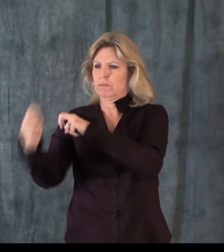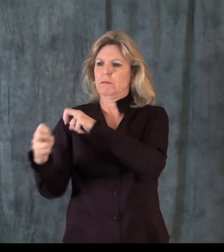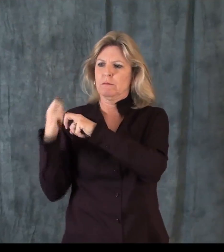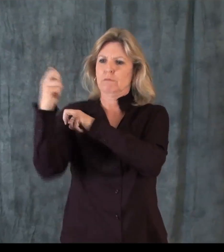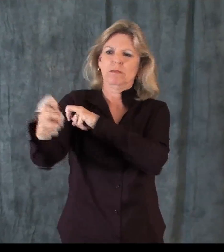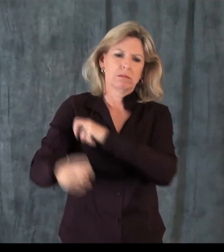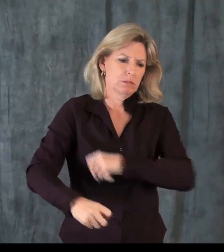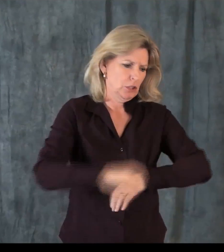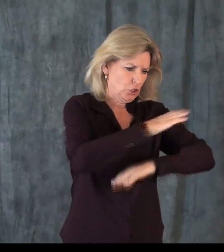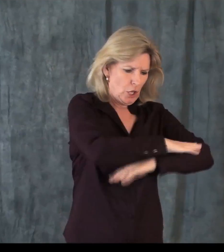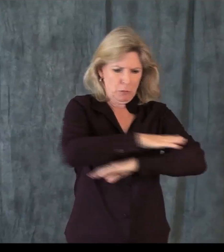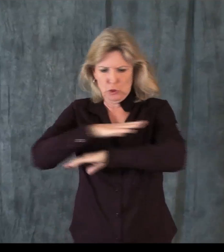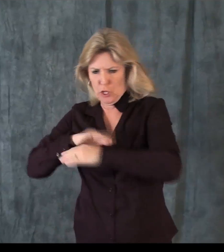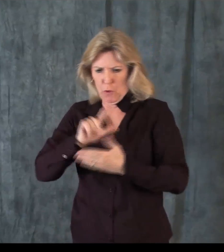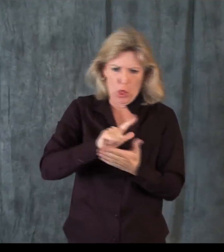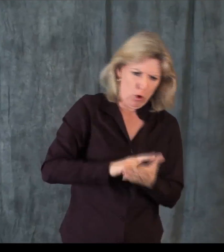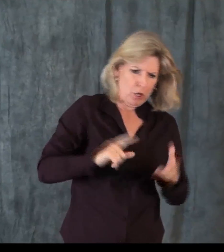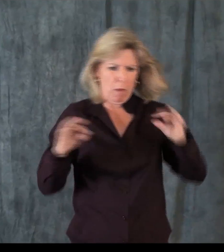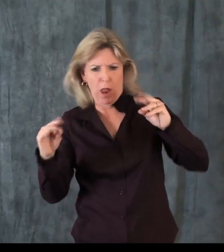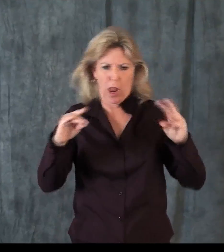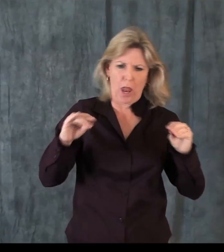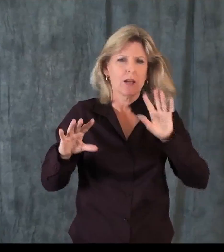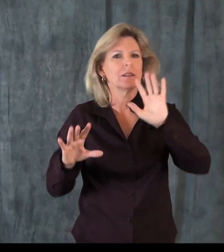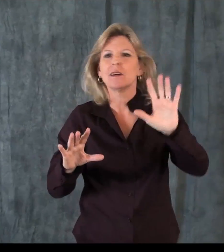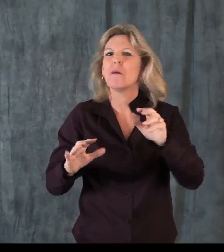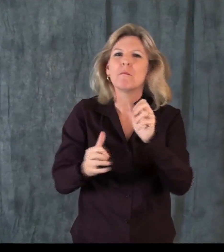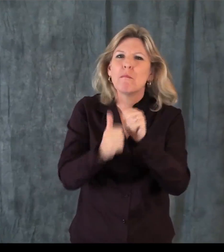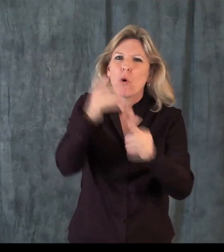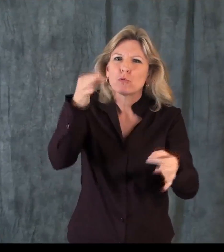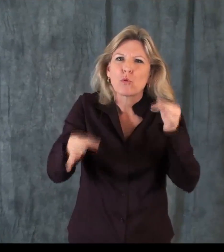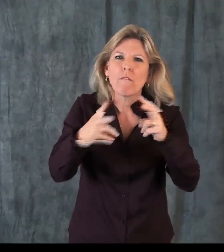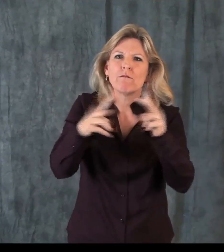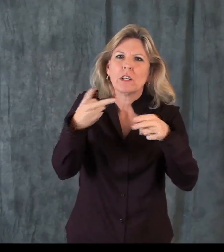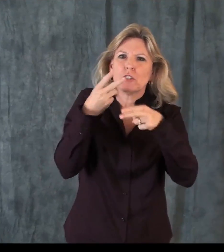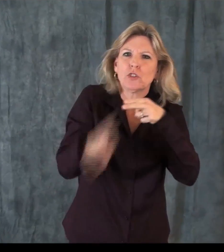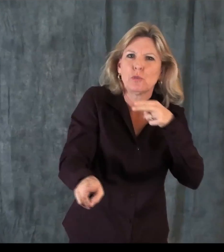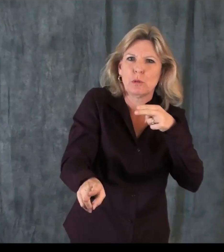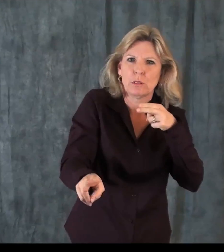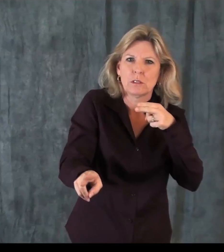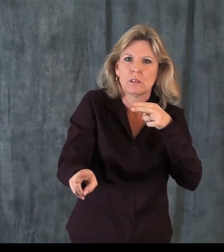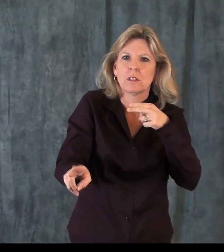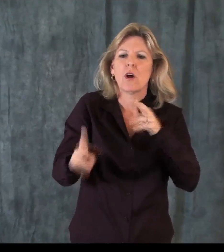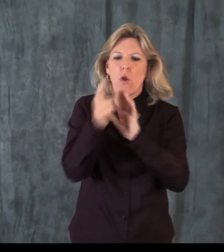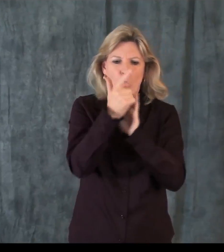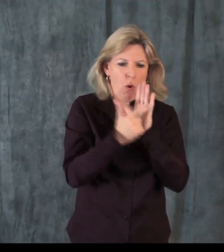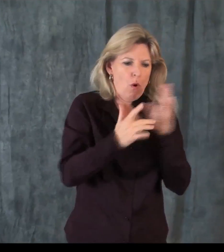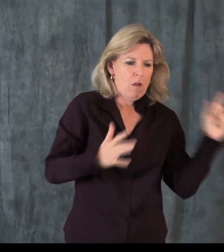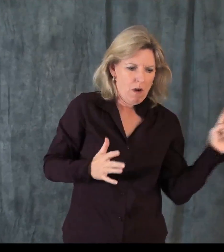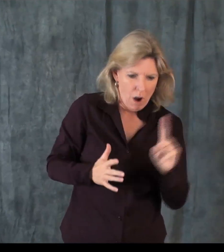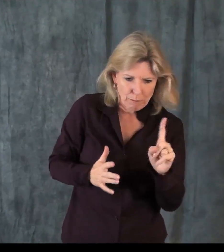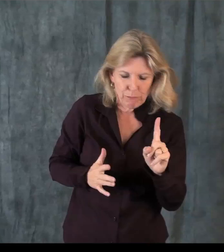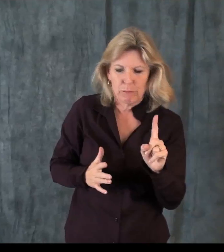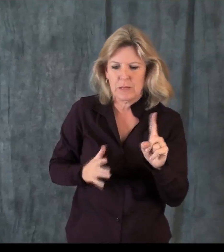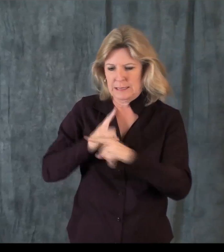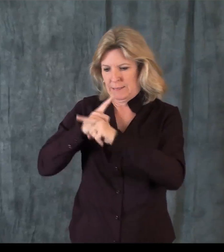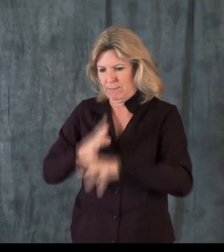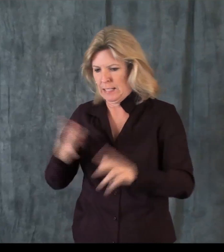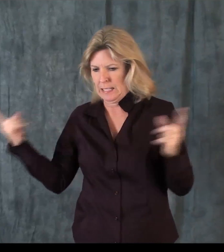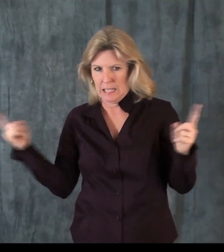courtrooms, you think about what you see on television with the jury and the different attorneys deliberating. But really in real life, oftentimes these